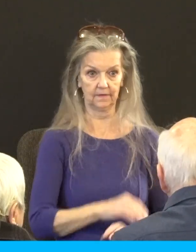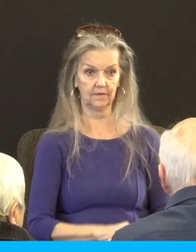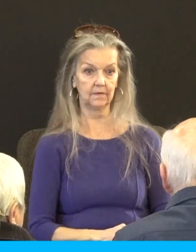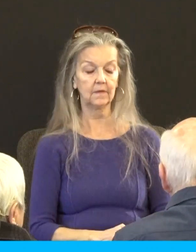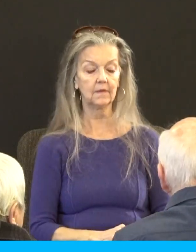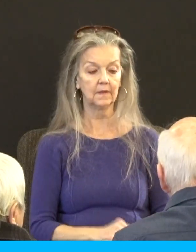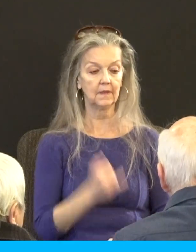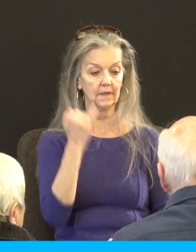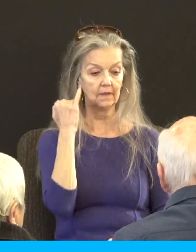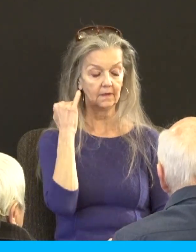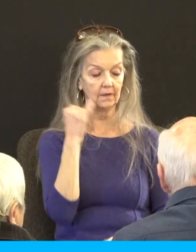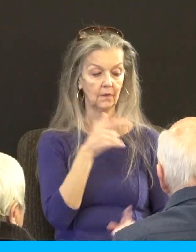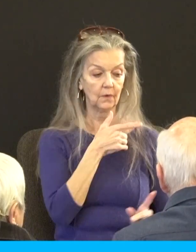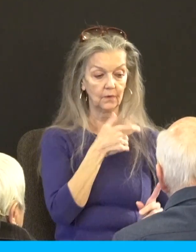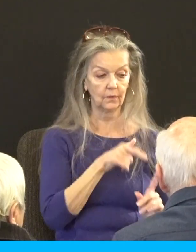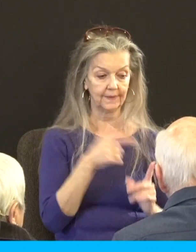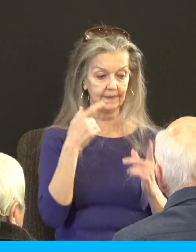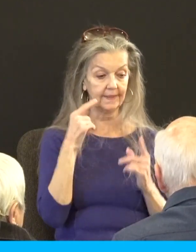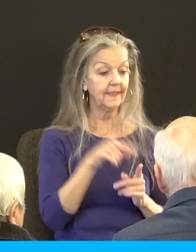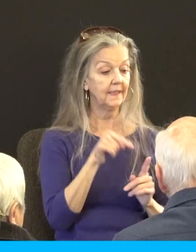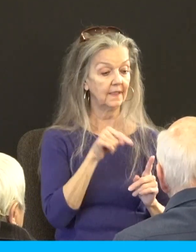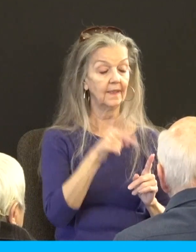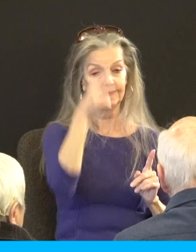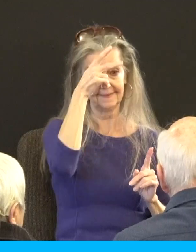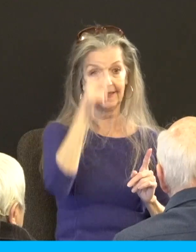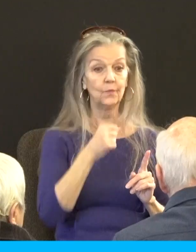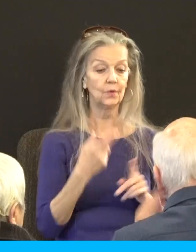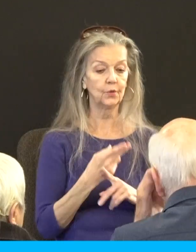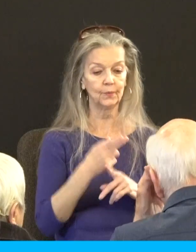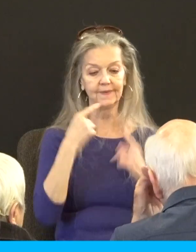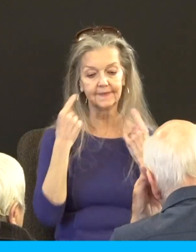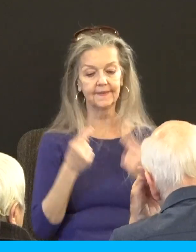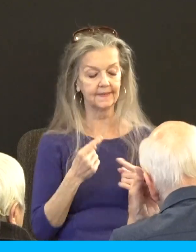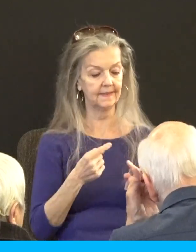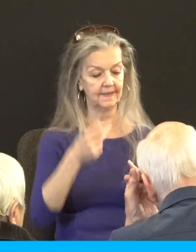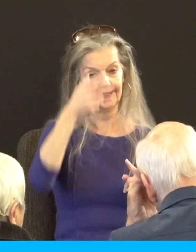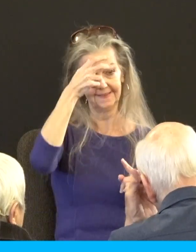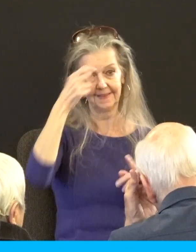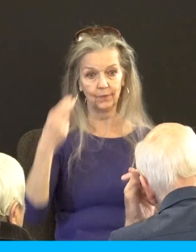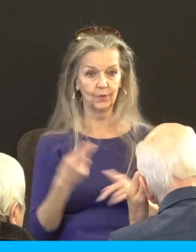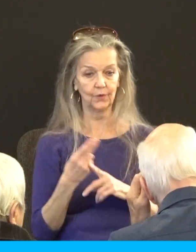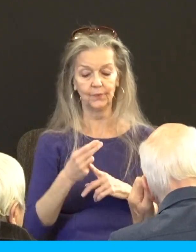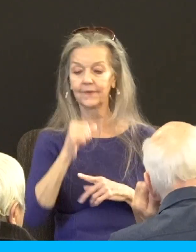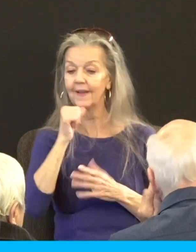he'll use unforgiveness you know here's the thing if how do you get the measles